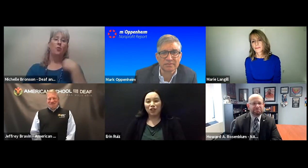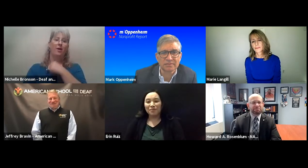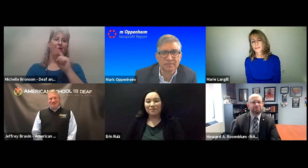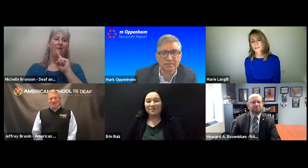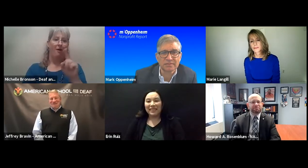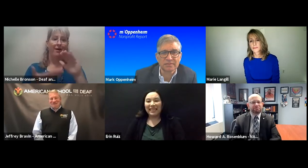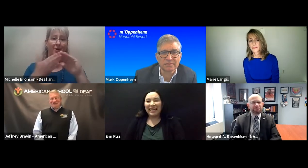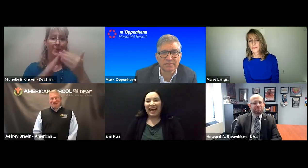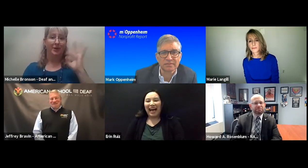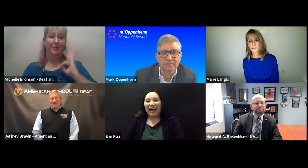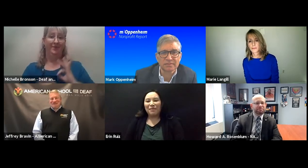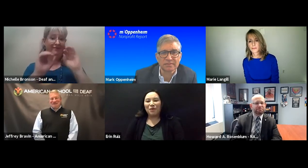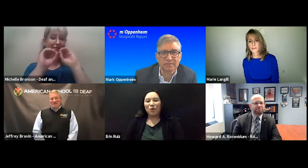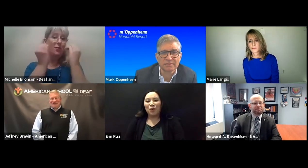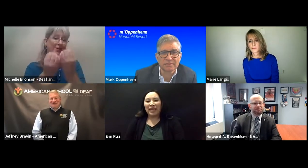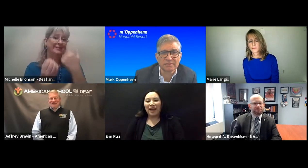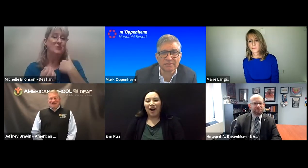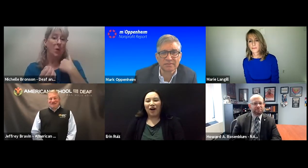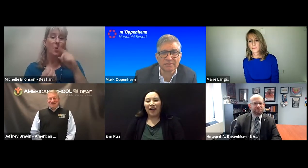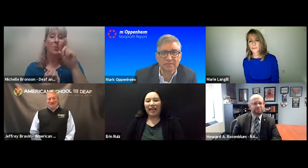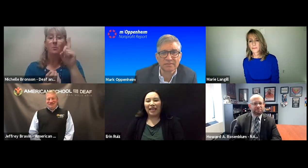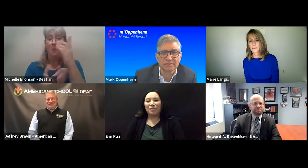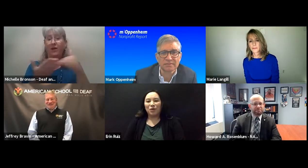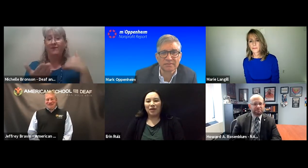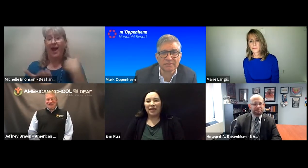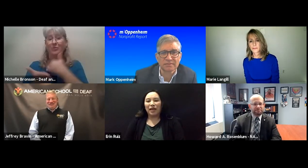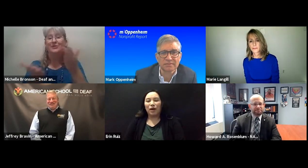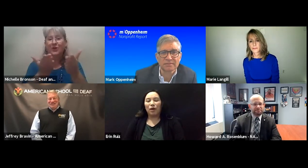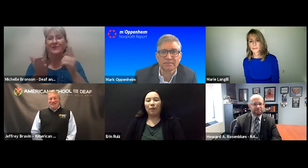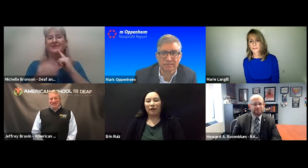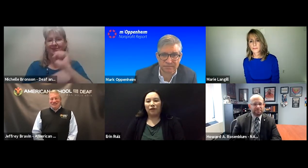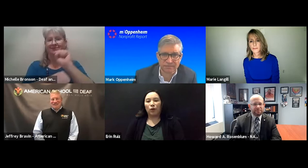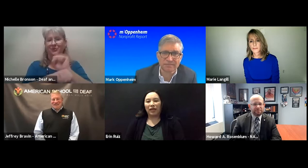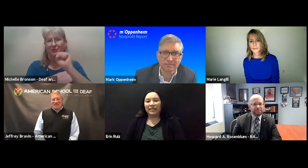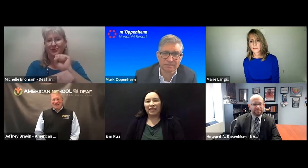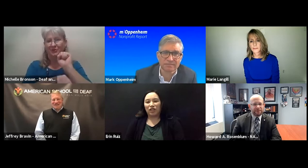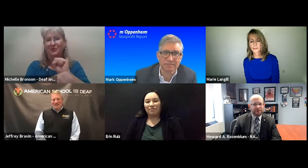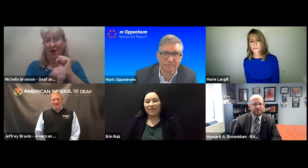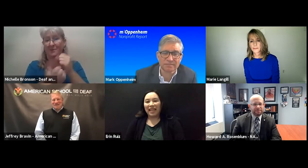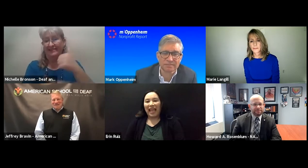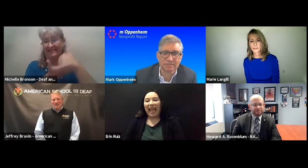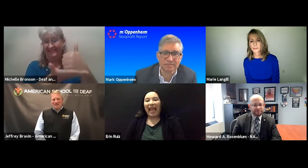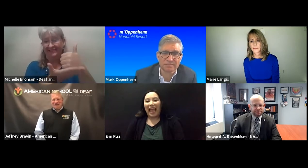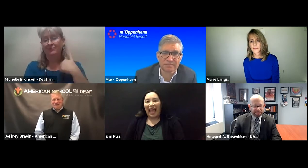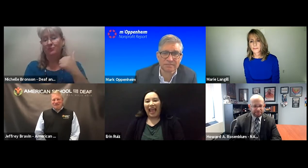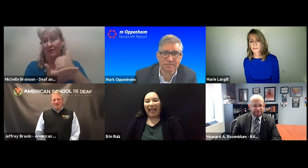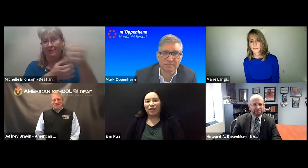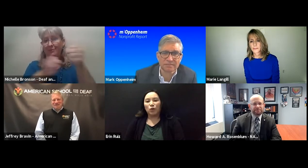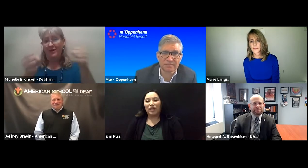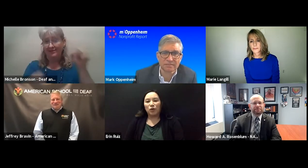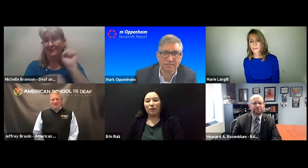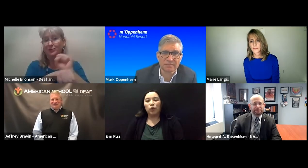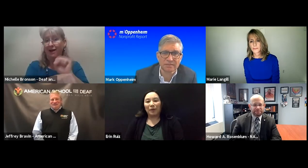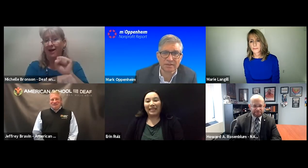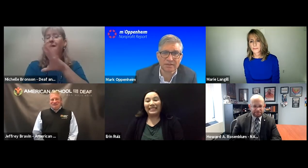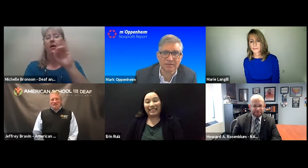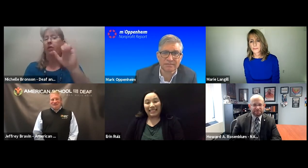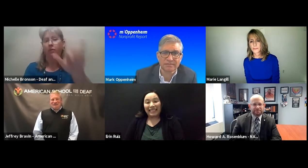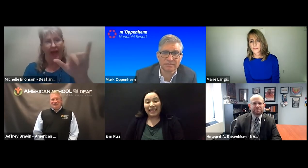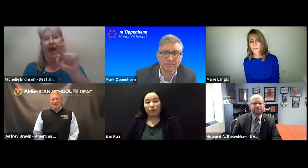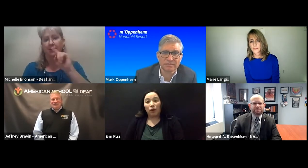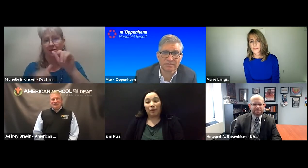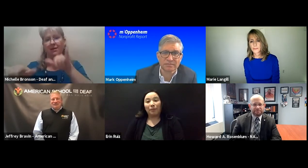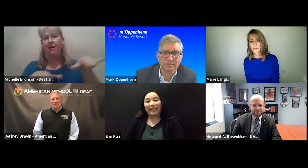Sure. We are a community benefit organization and we do employment